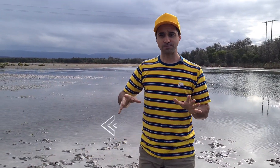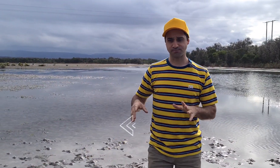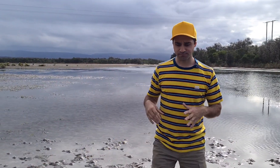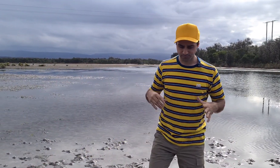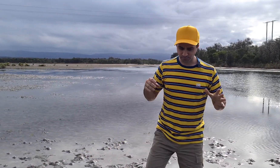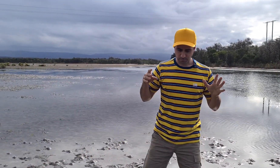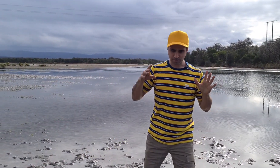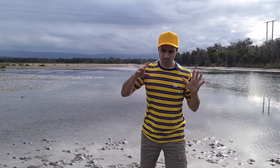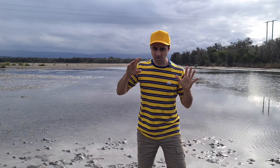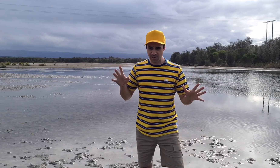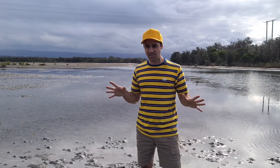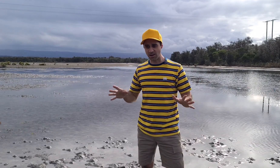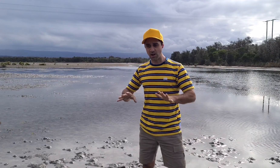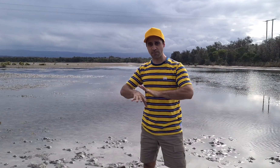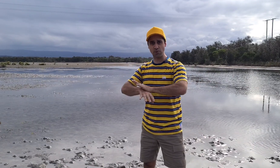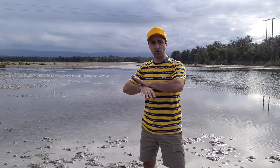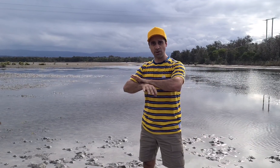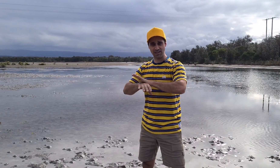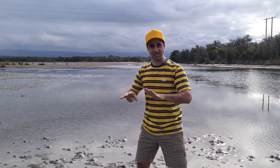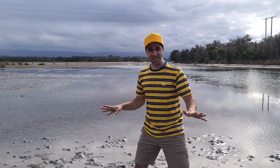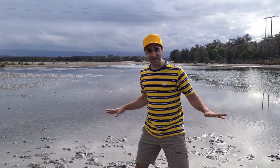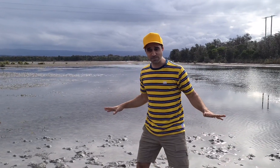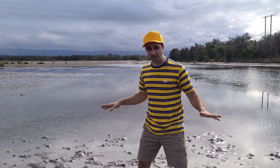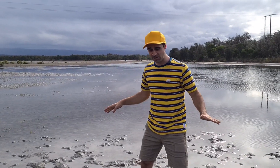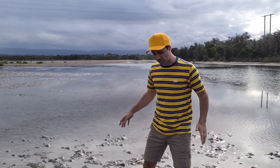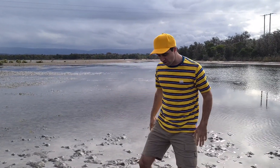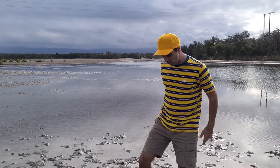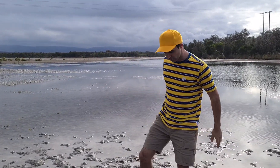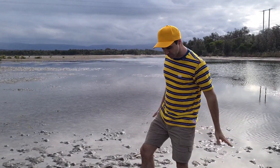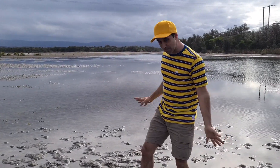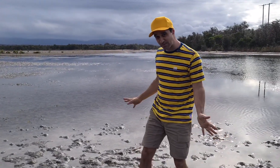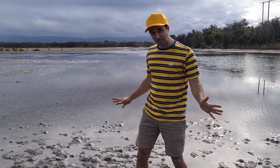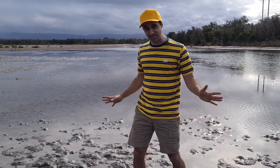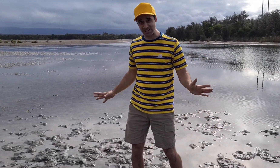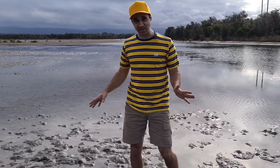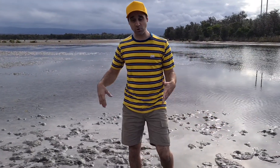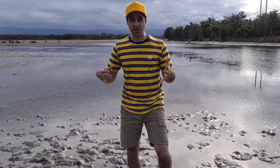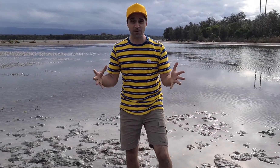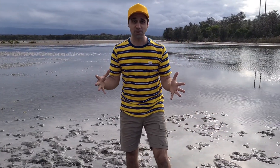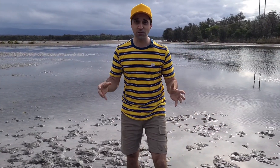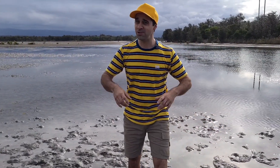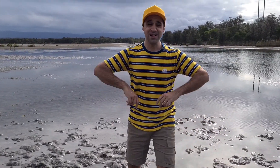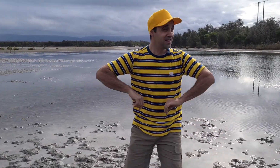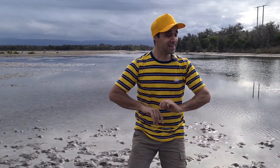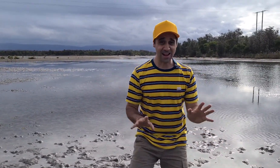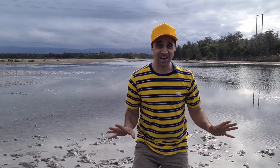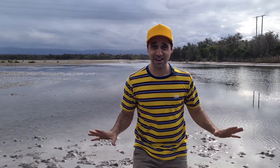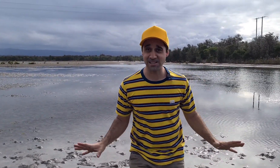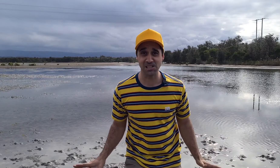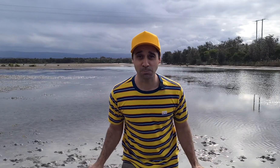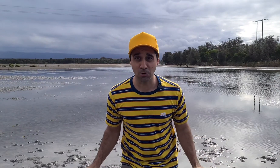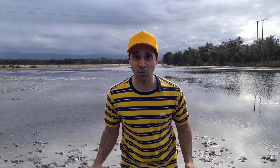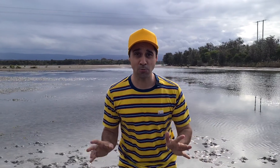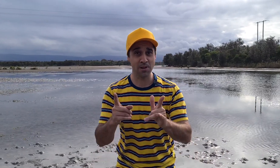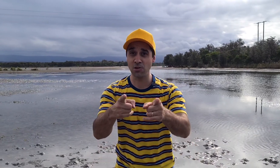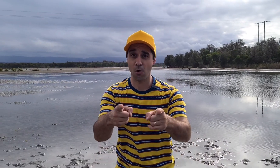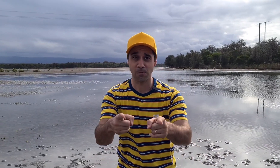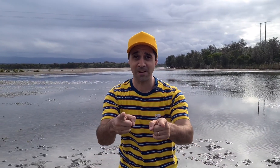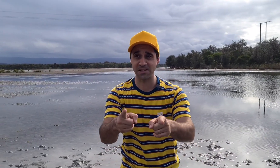kids, I don't know if you've got a sandy beach or some mud flats near you, but if you do, get out and explore them with your friends and